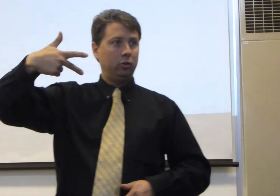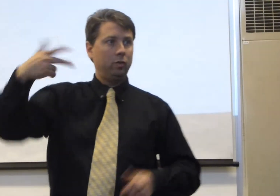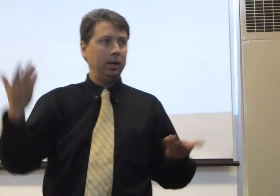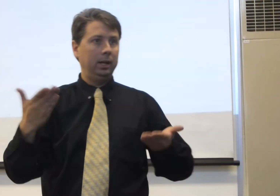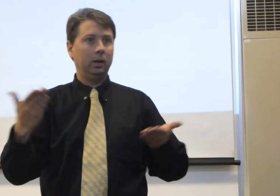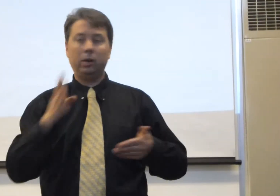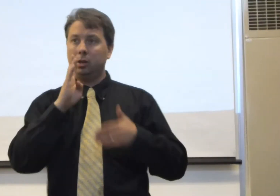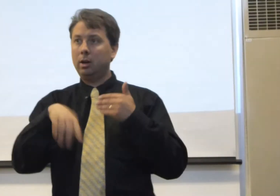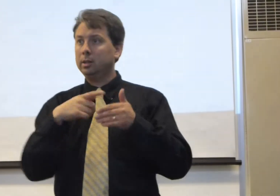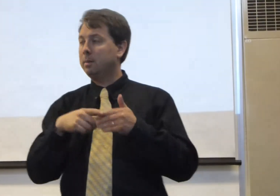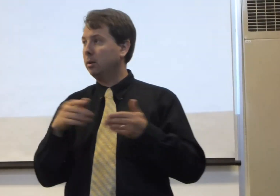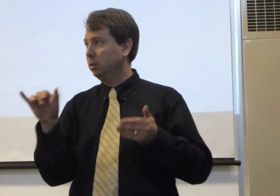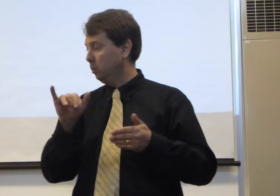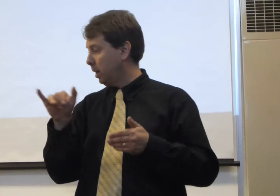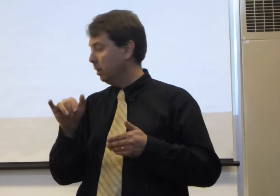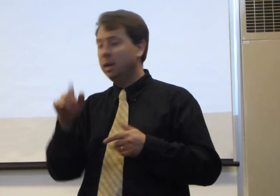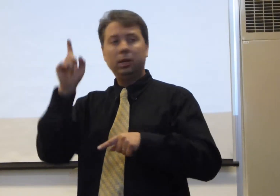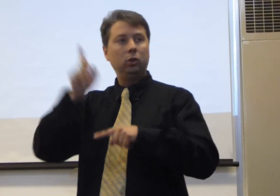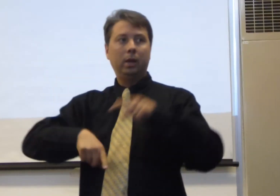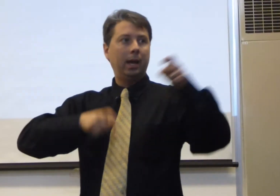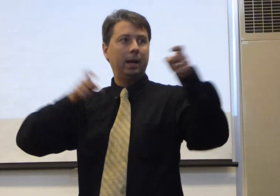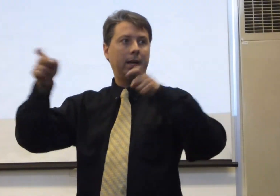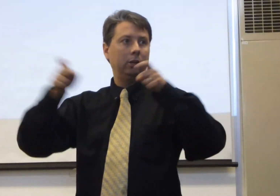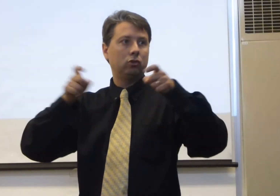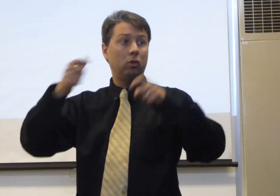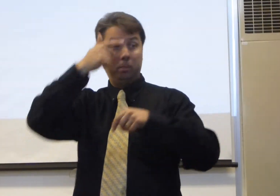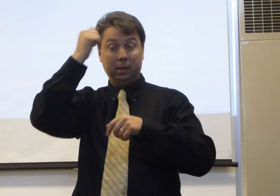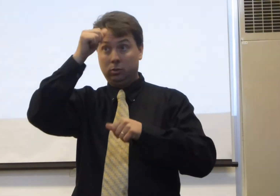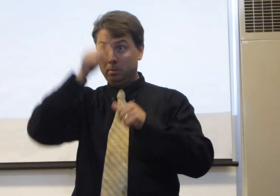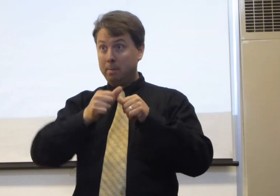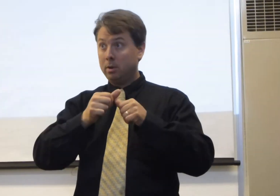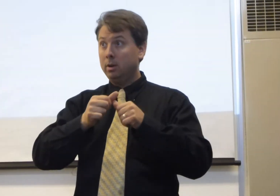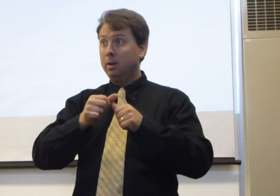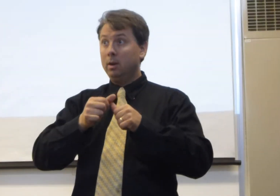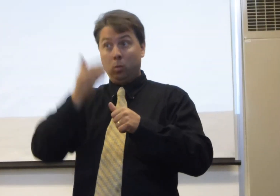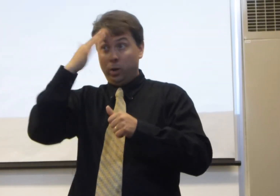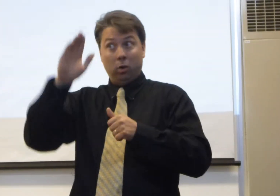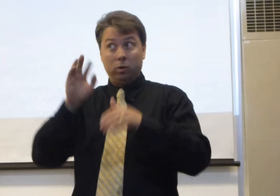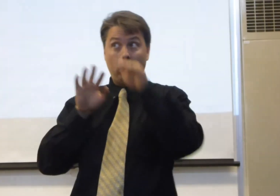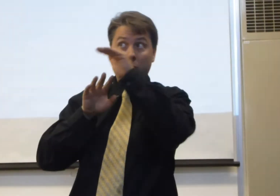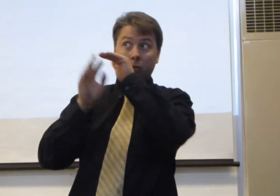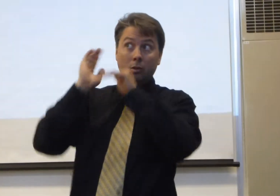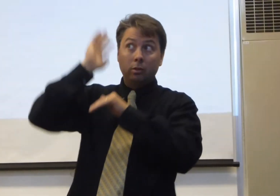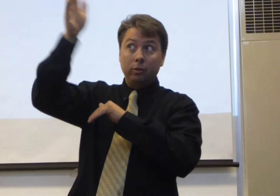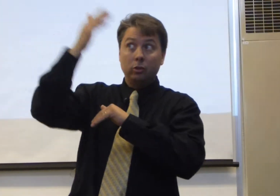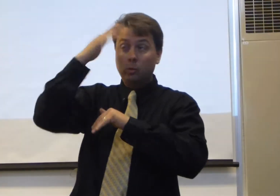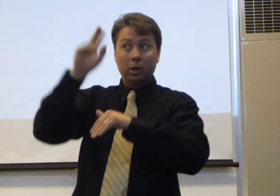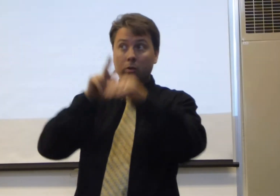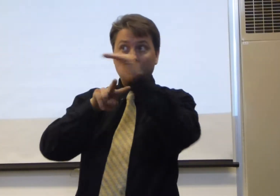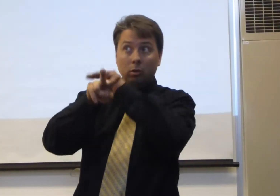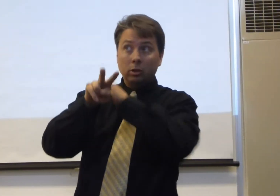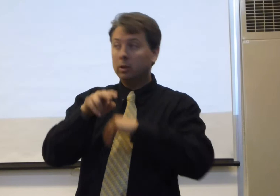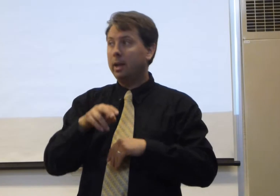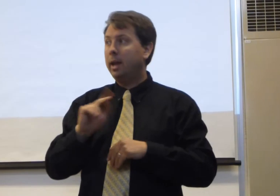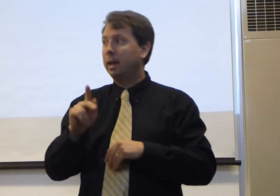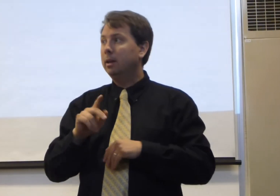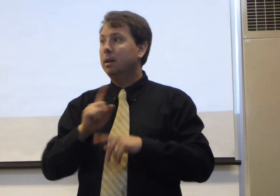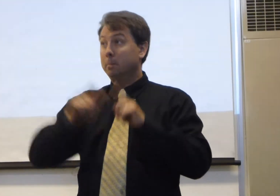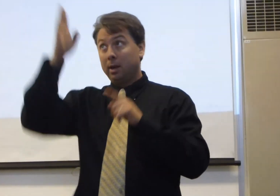three here he talks about as well you cannot control, because remember, we don't know the future, we don't know to look ahead, but